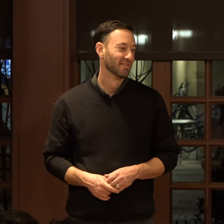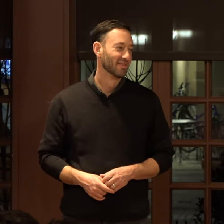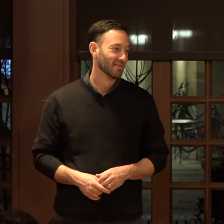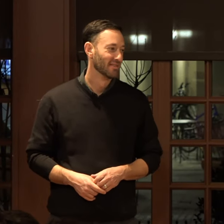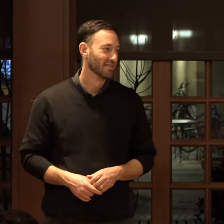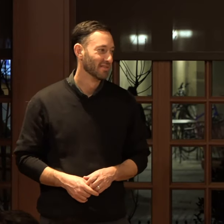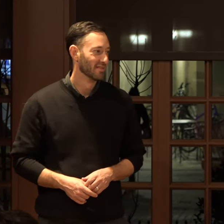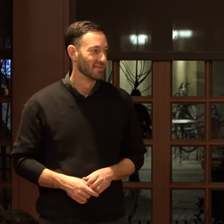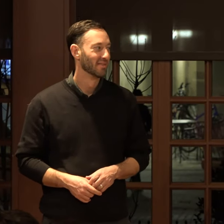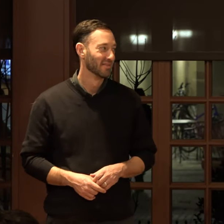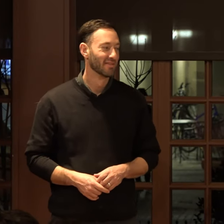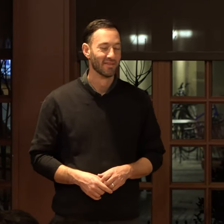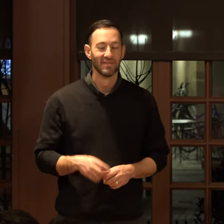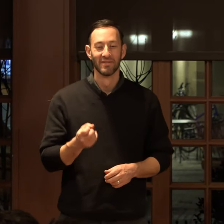A few of them at least.